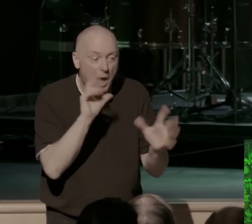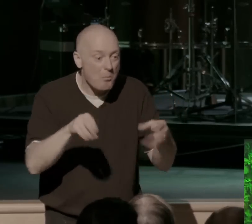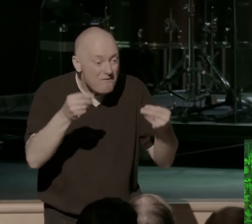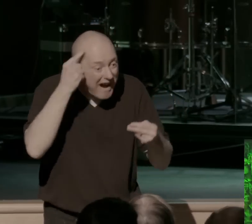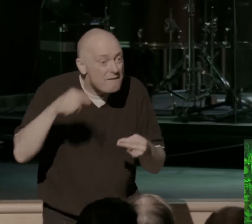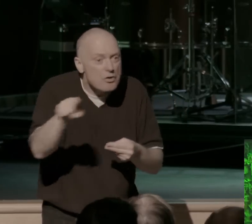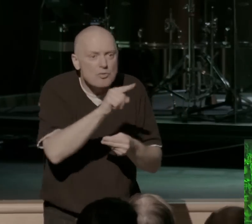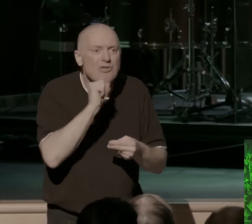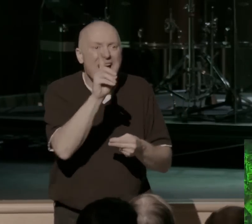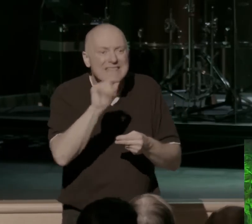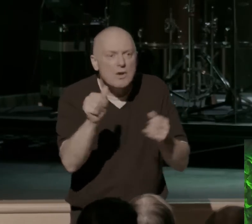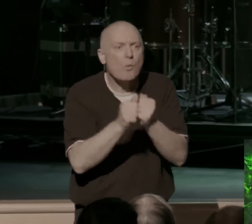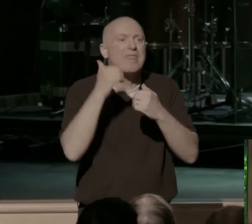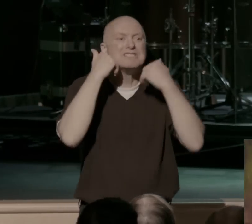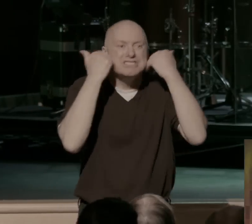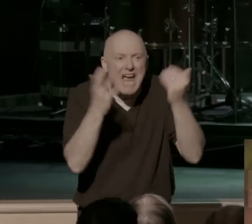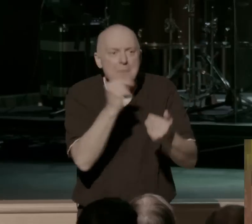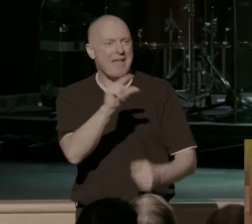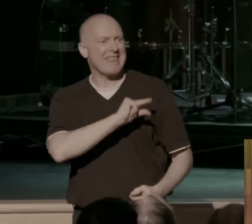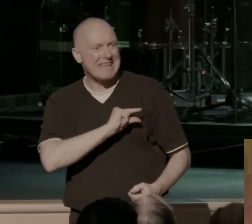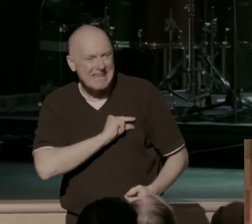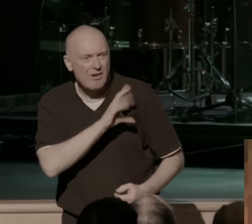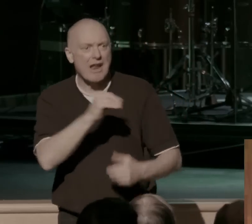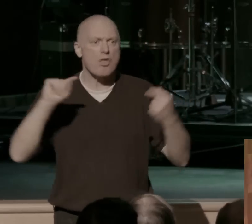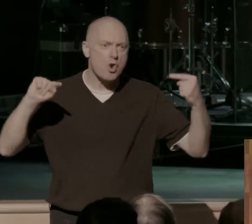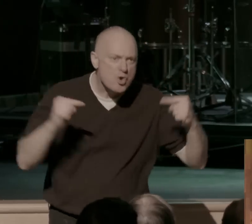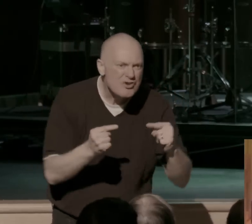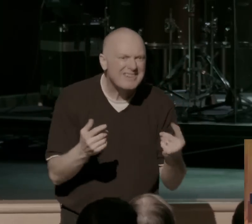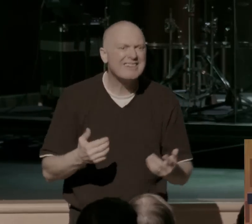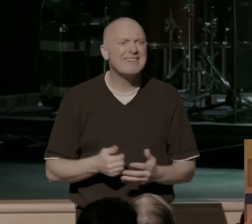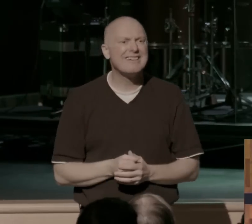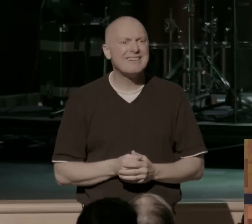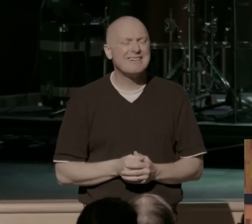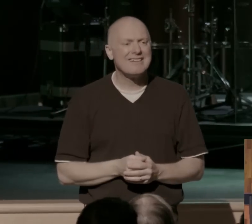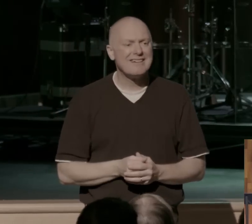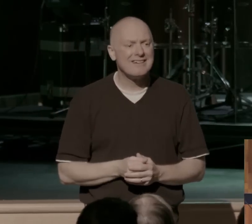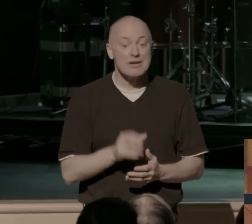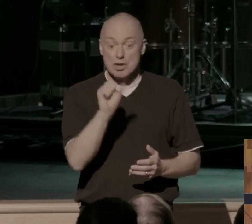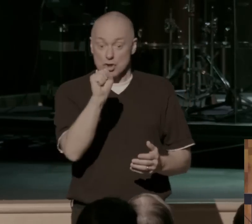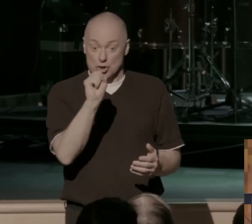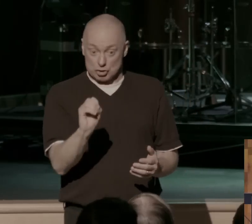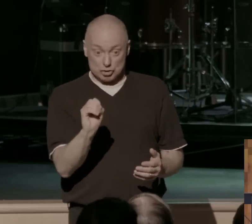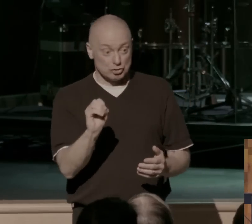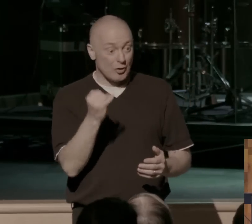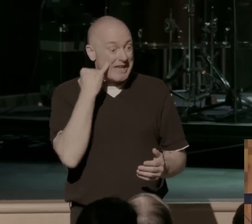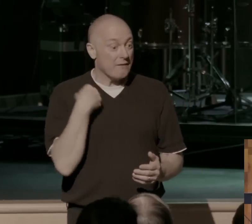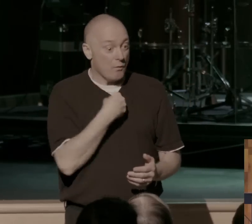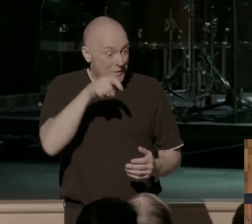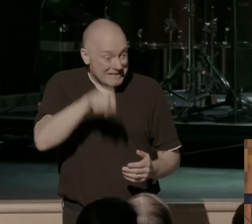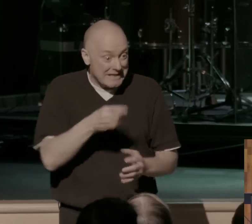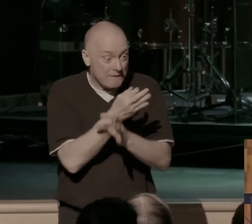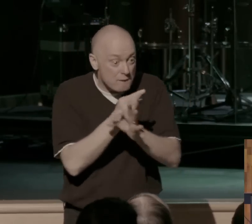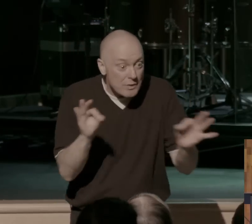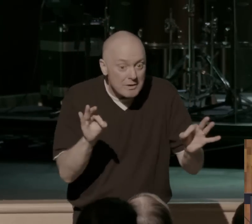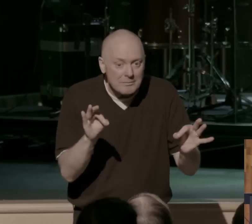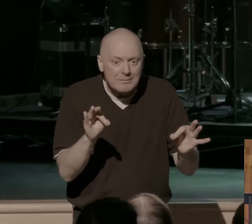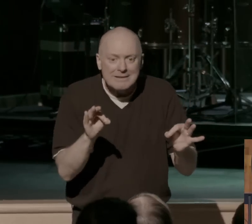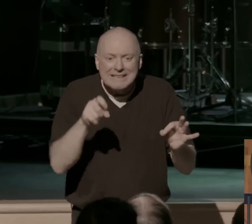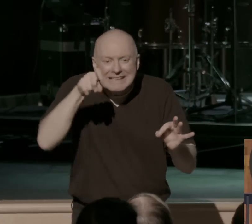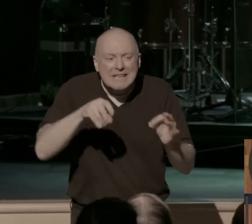the shame and the guilt and the hurt. And so if we need freedom that goes deeper than that, that delivers, it goes